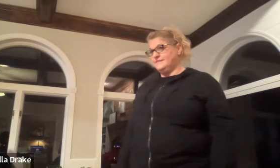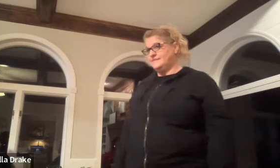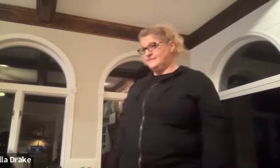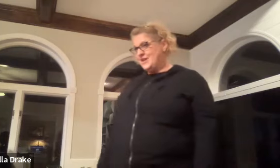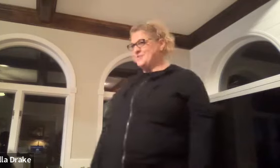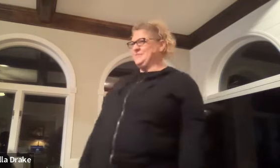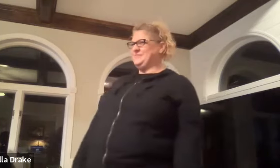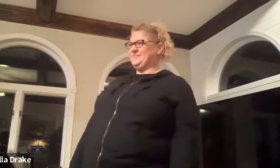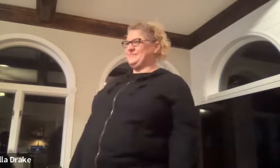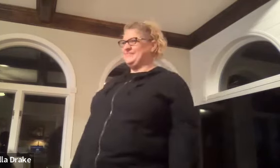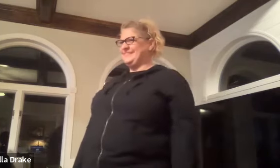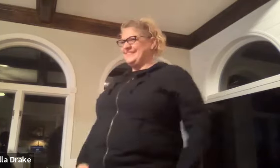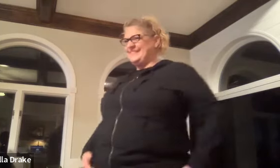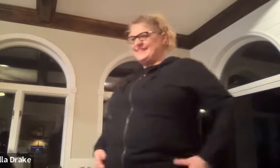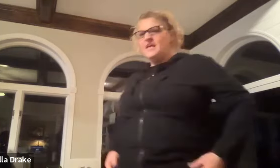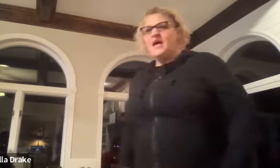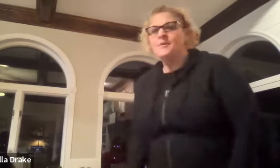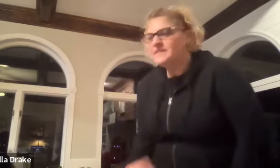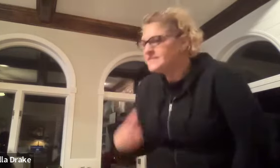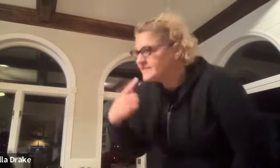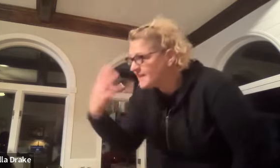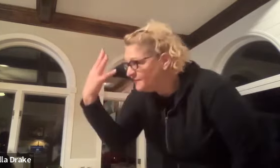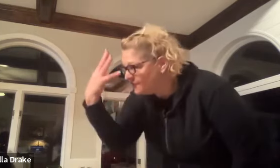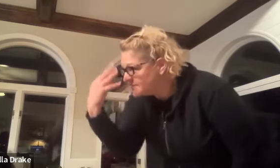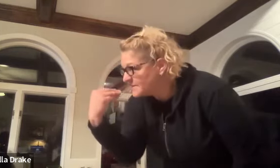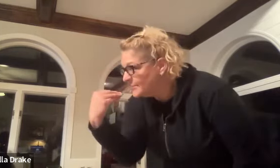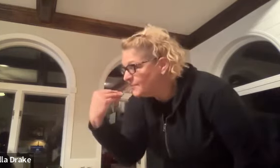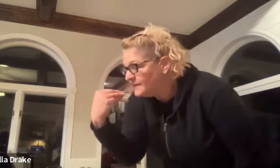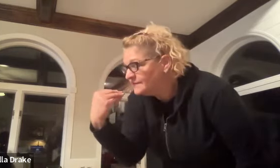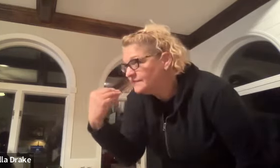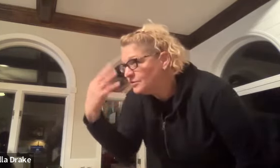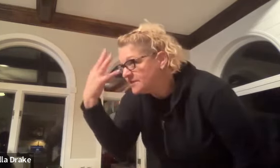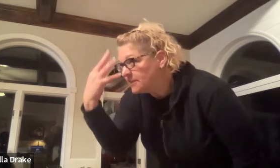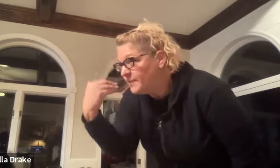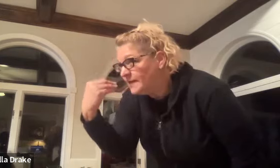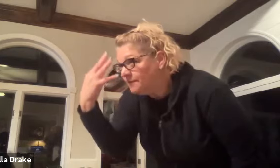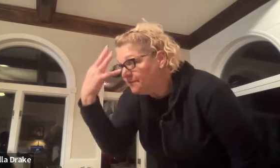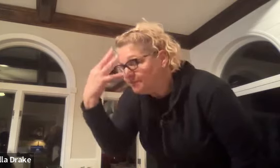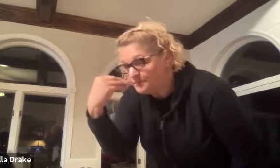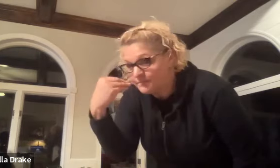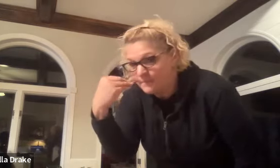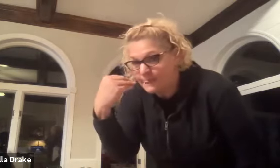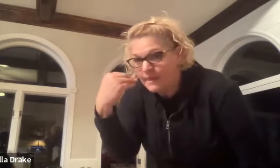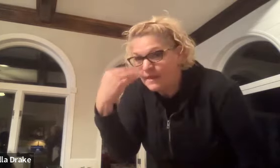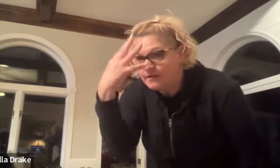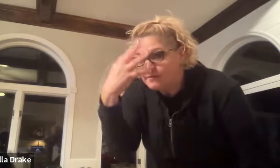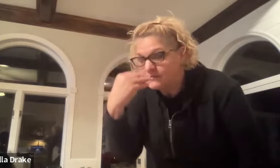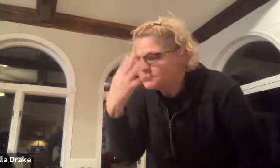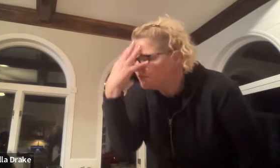no no um this is a sign for sleep or sleepy so